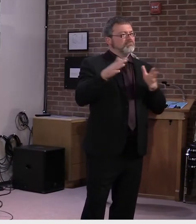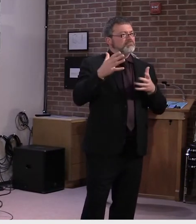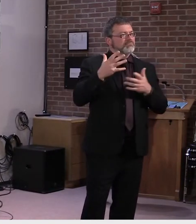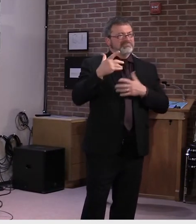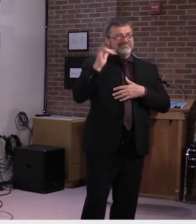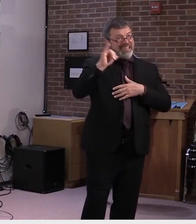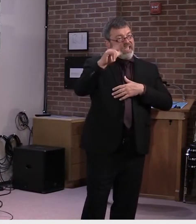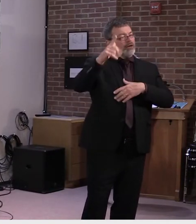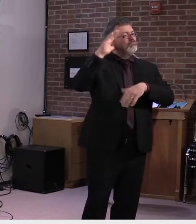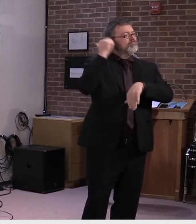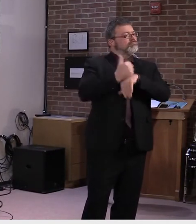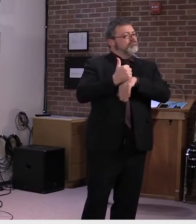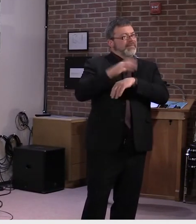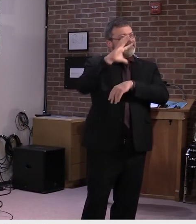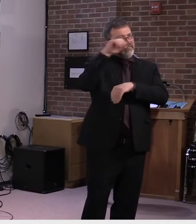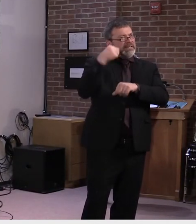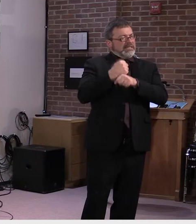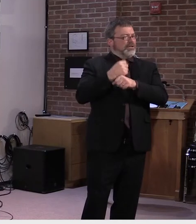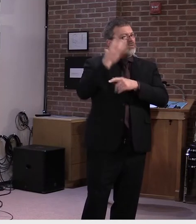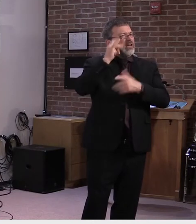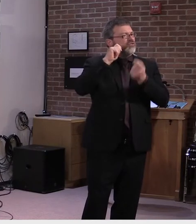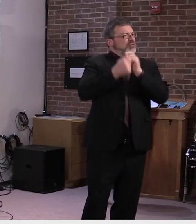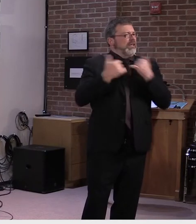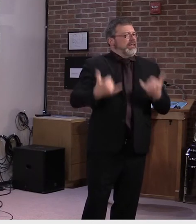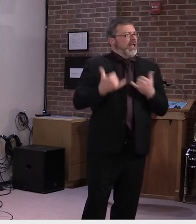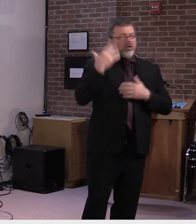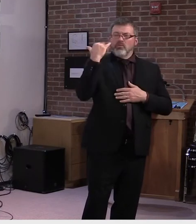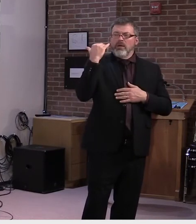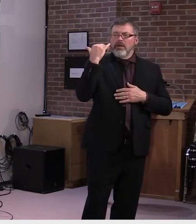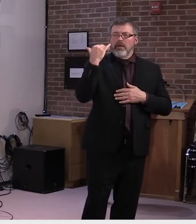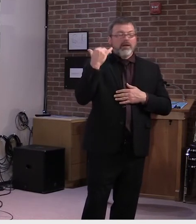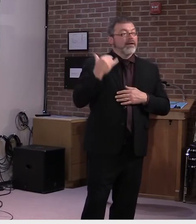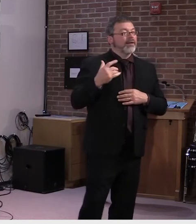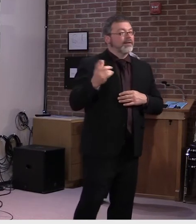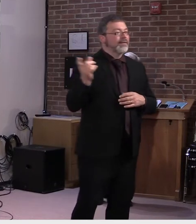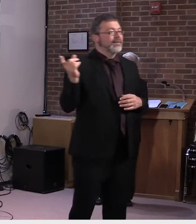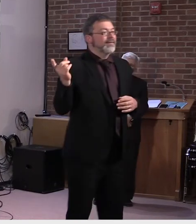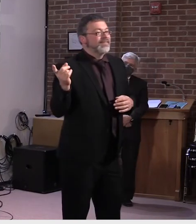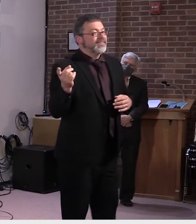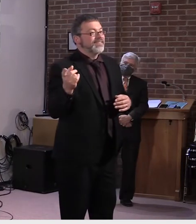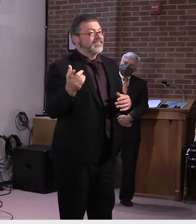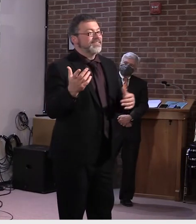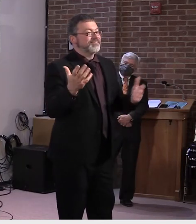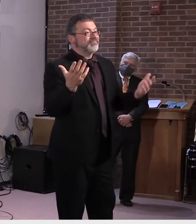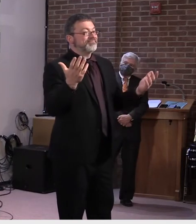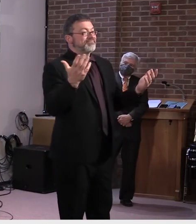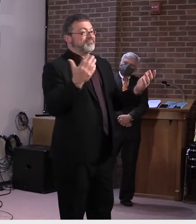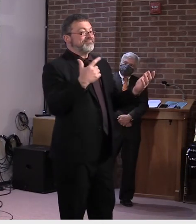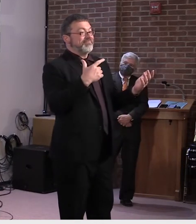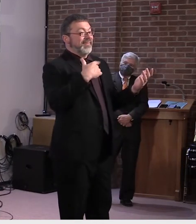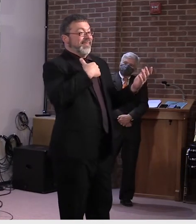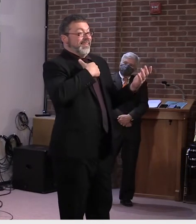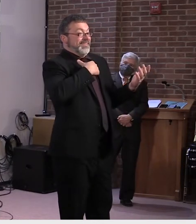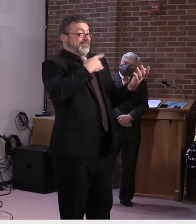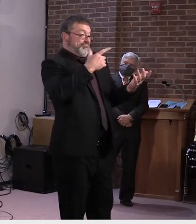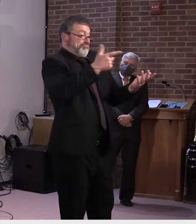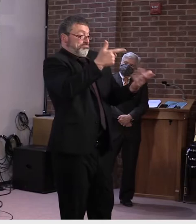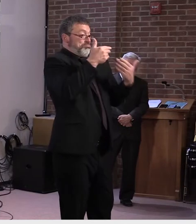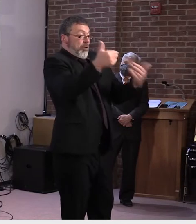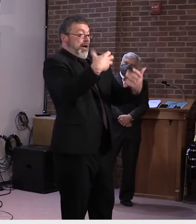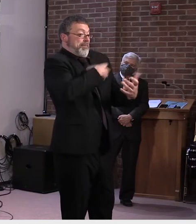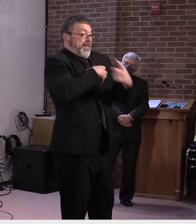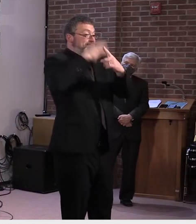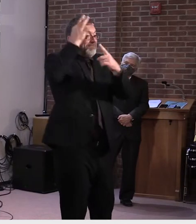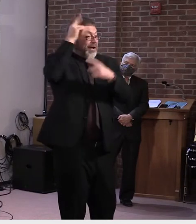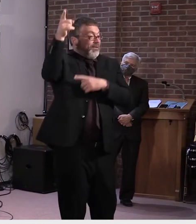why change it? That, that was, was, yeah, that was our argument to the federal government. Uh, this is initiative. I think New York, uh, fought